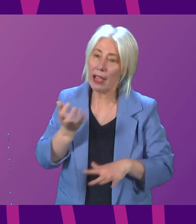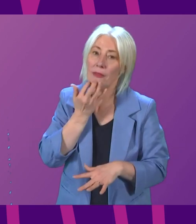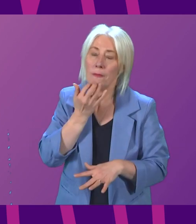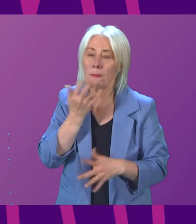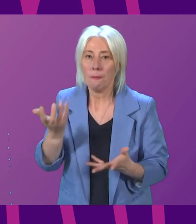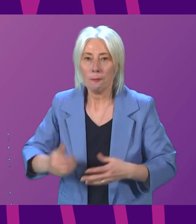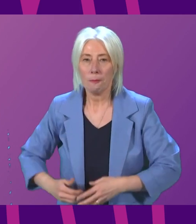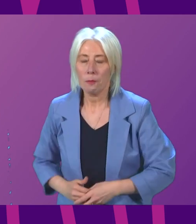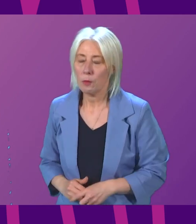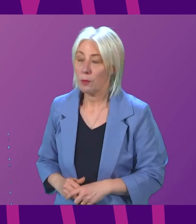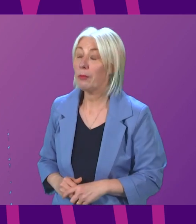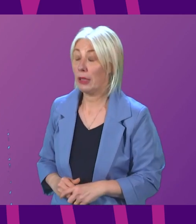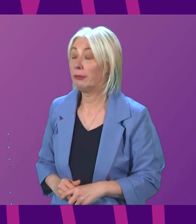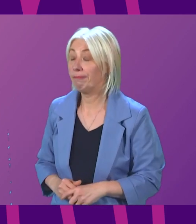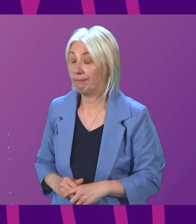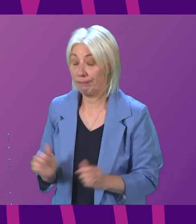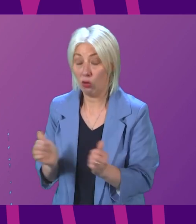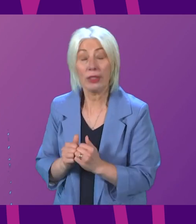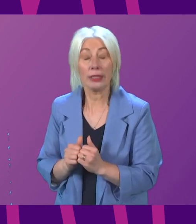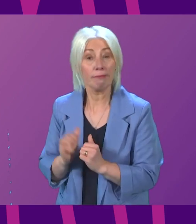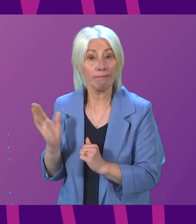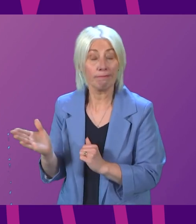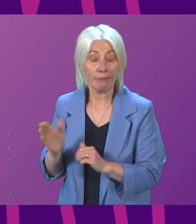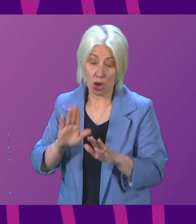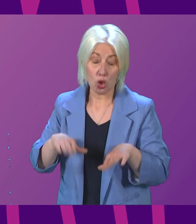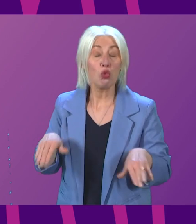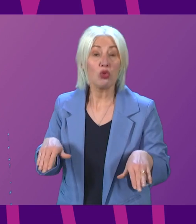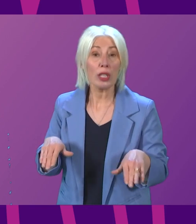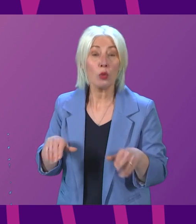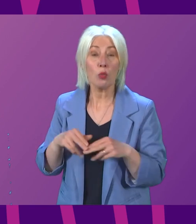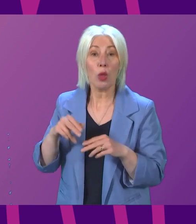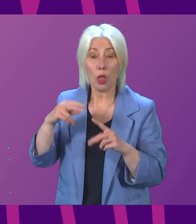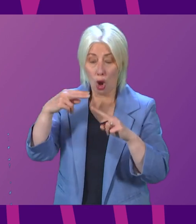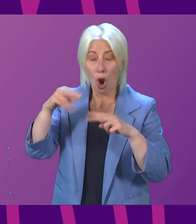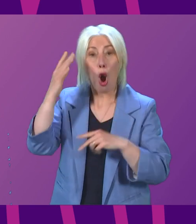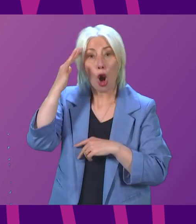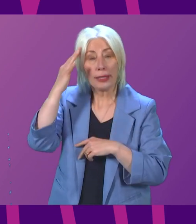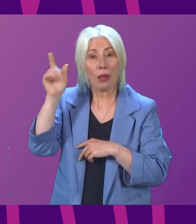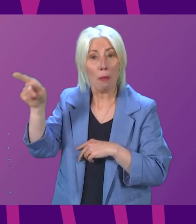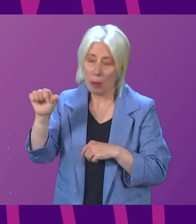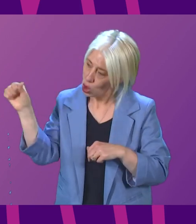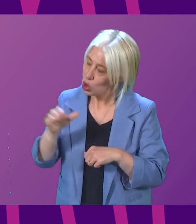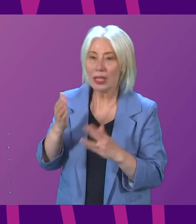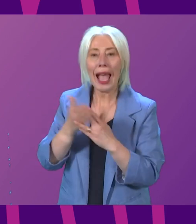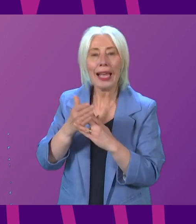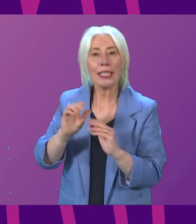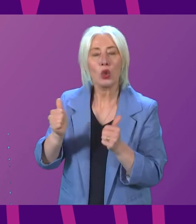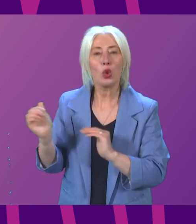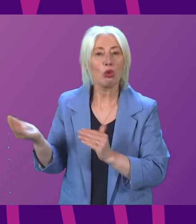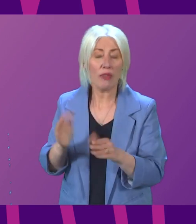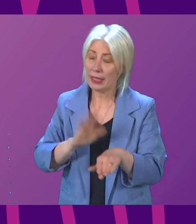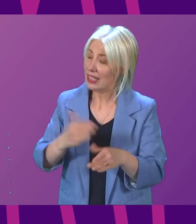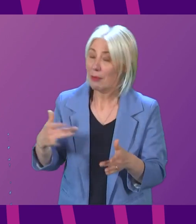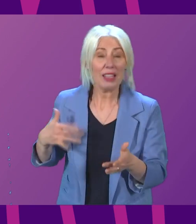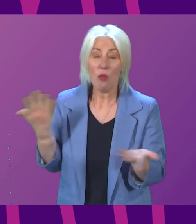I agree with the member that children with autism should have access to good services regardless of where